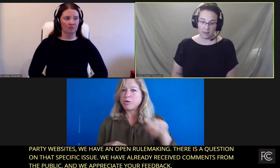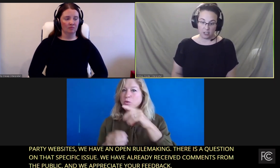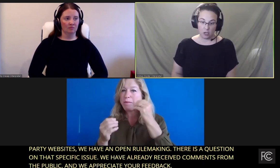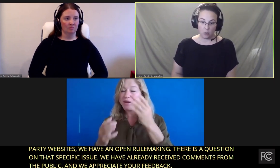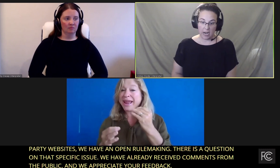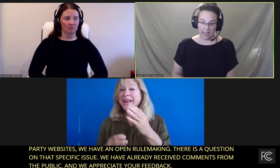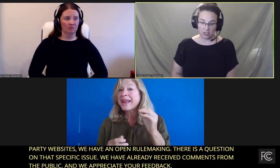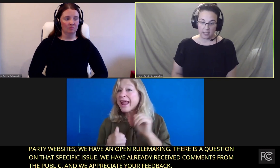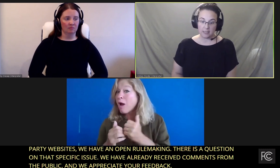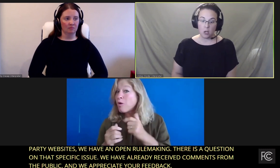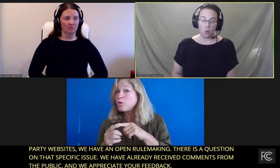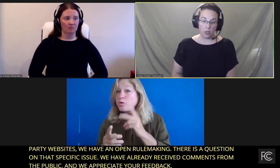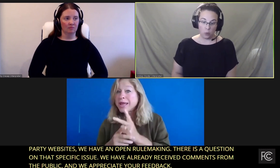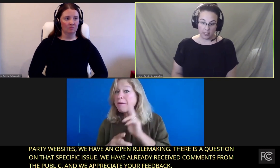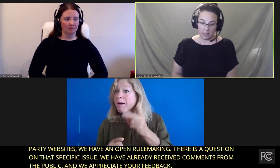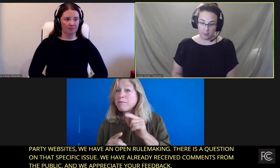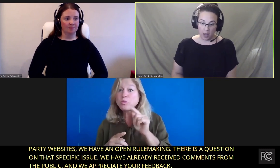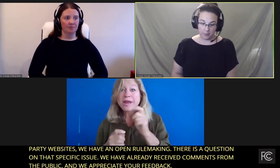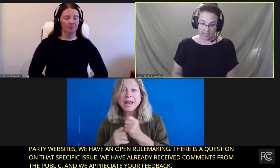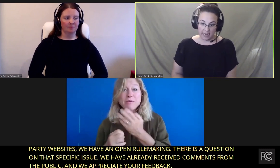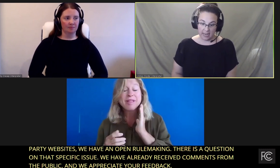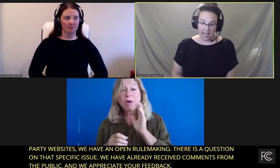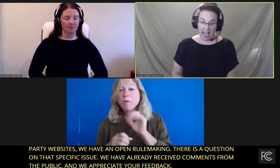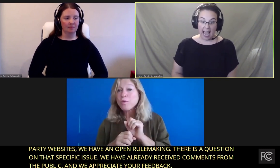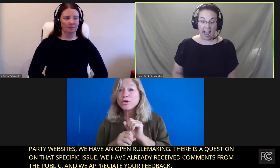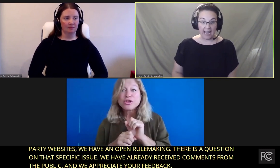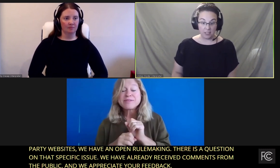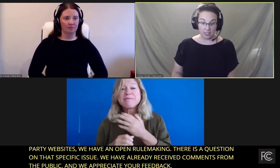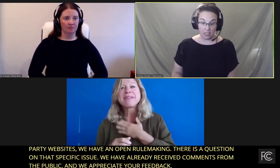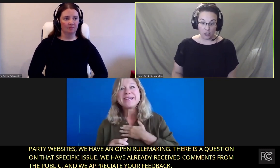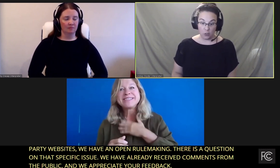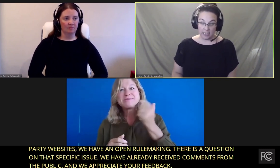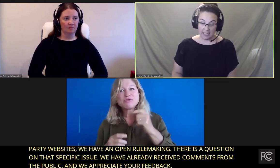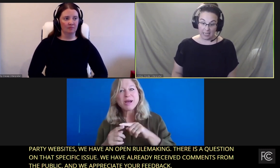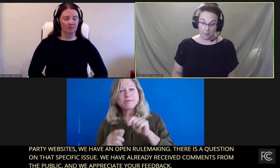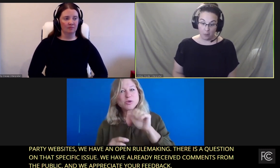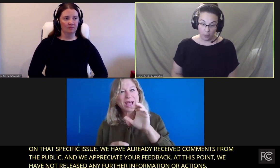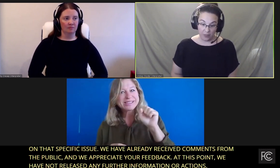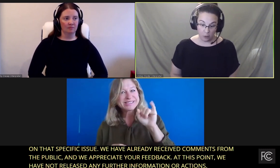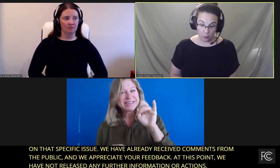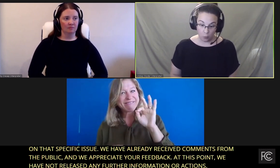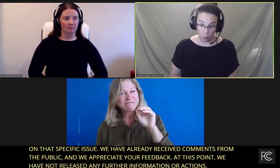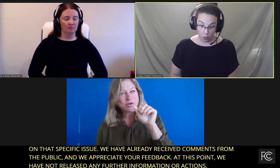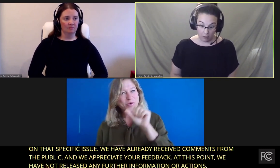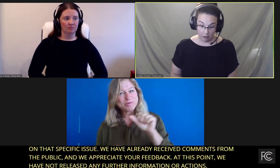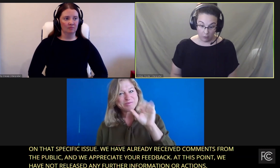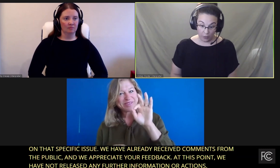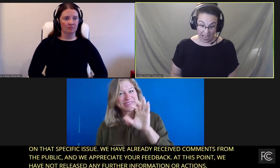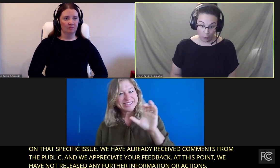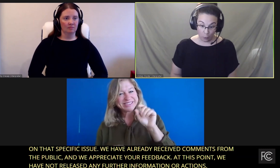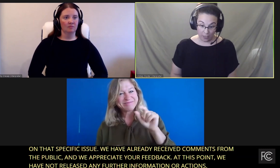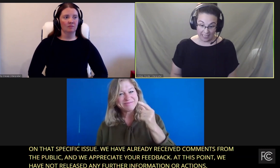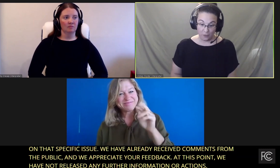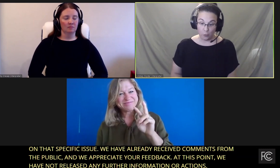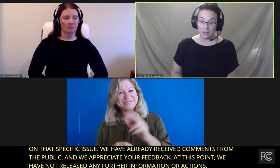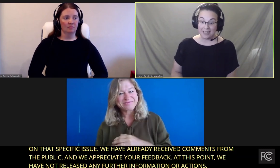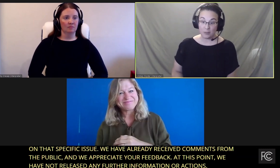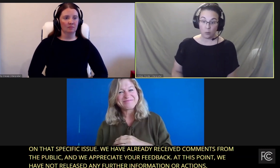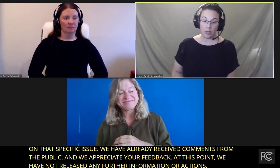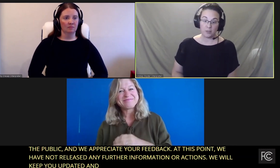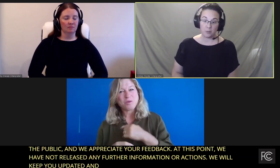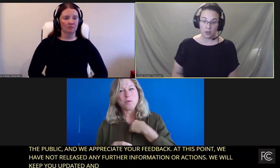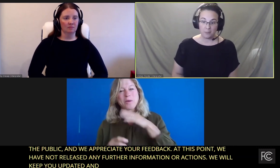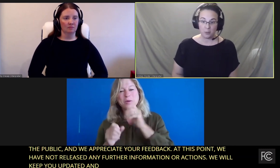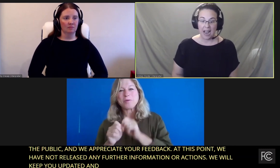information or actions. We will keep you updated. And you can keep up with our work if you